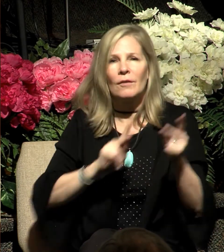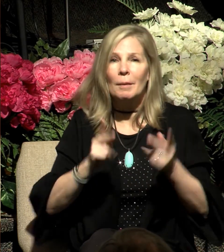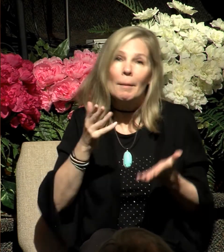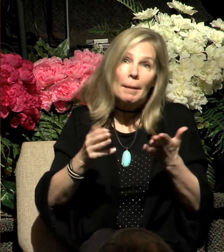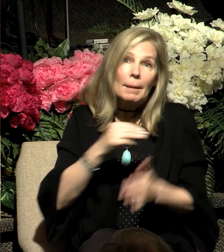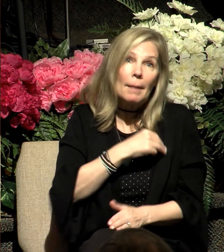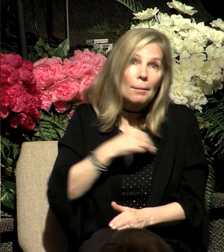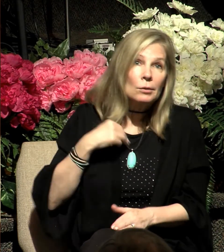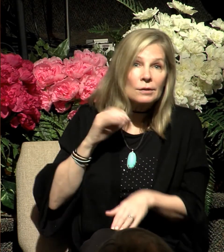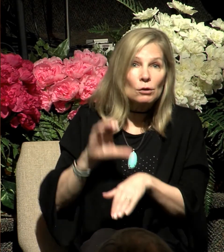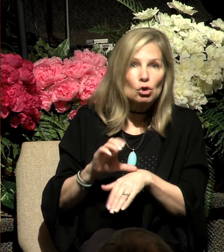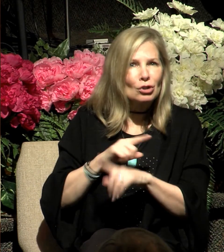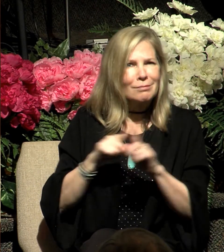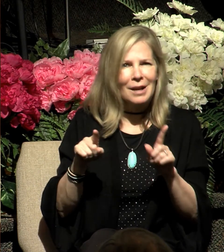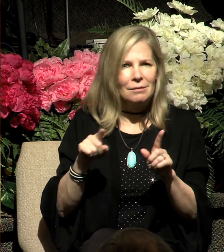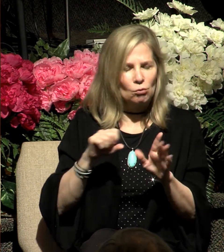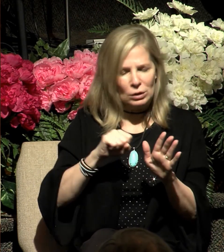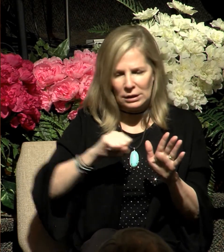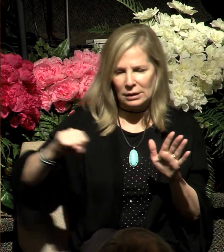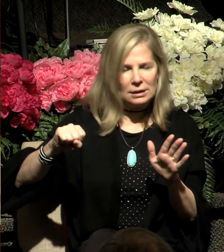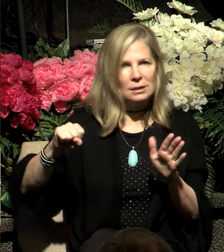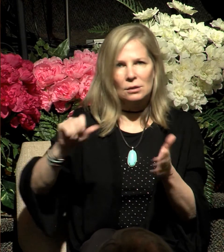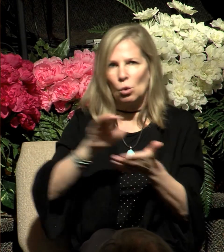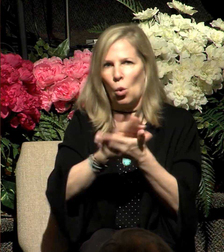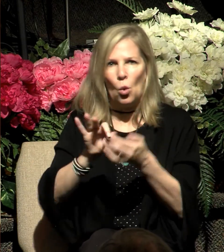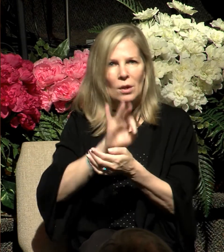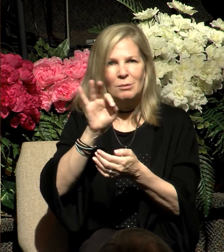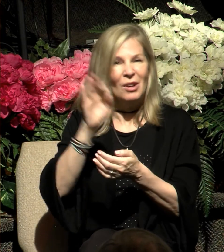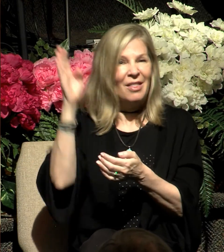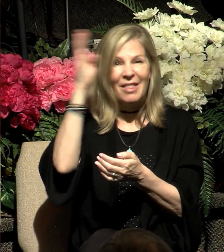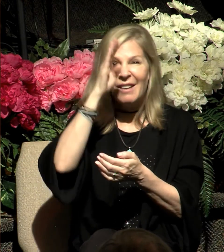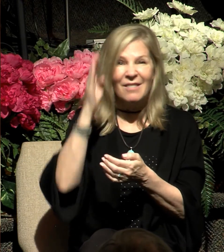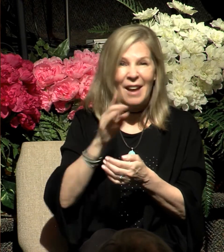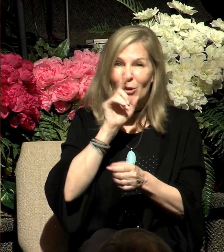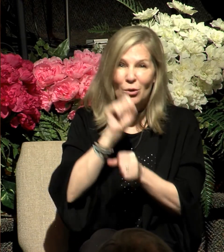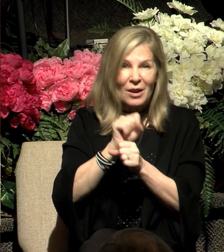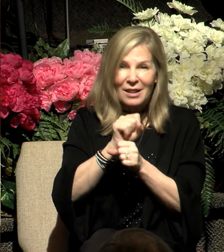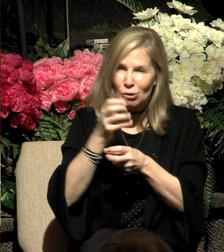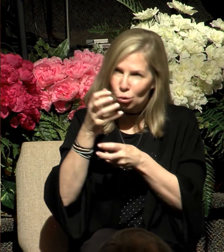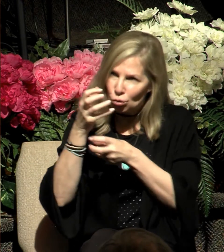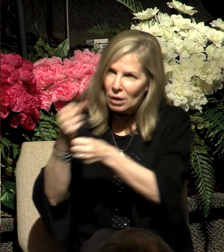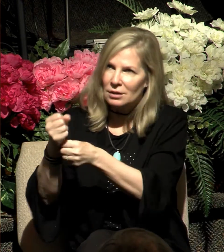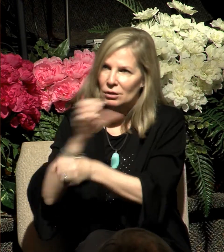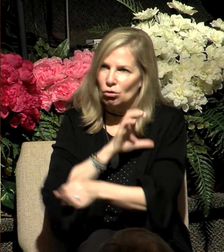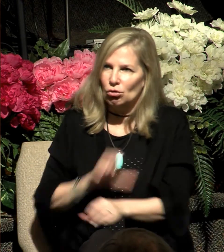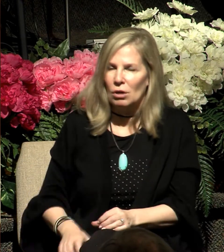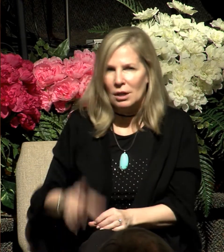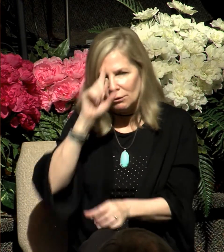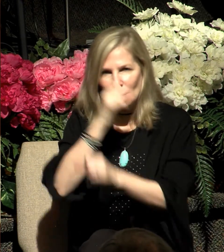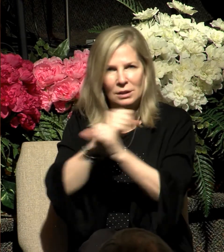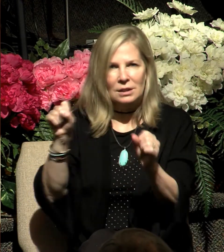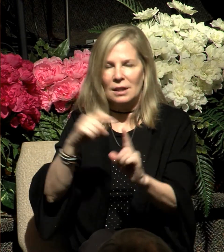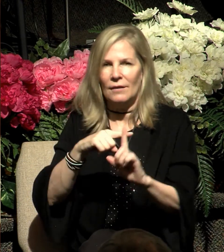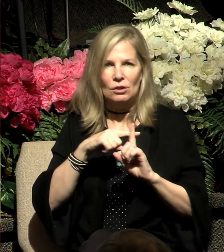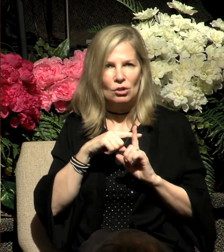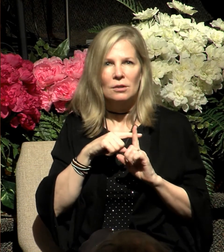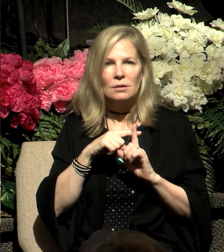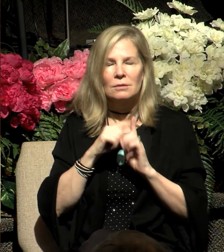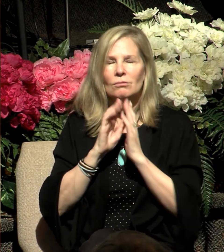but they resist the Holy Spirit, and they've never turned to Christ for salvation. So, Lord, we pray that any here